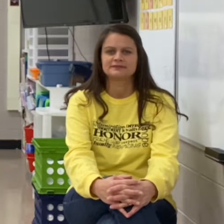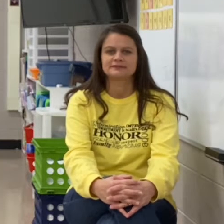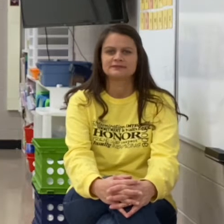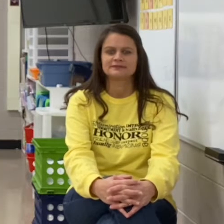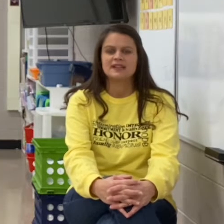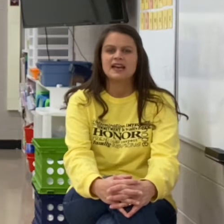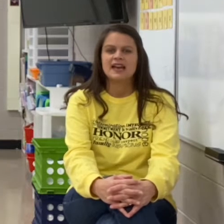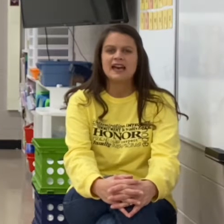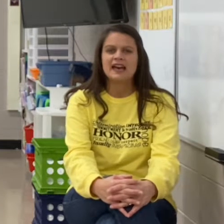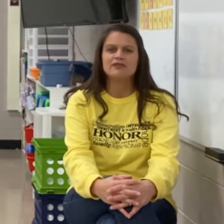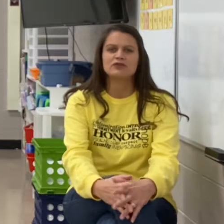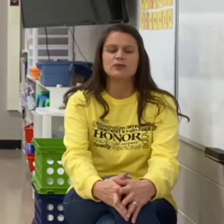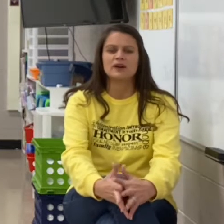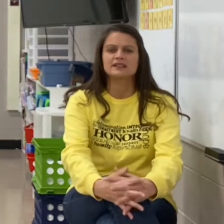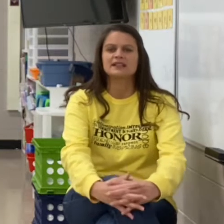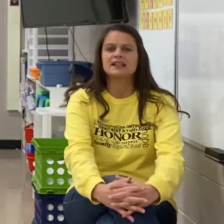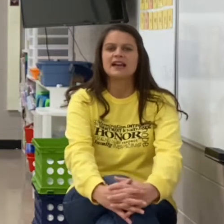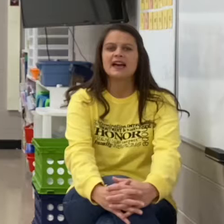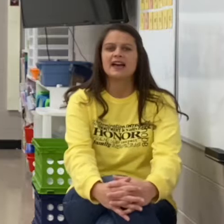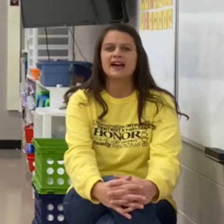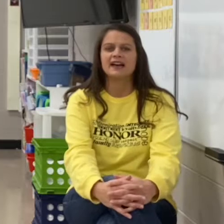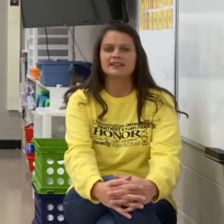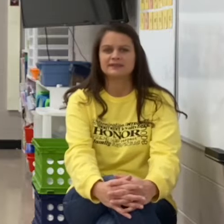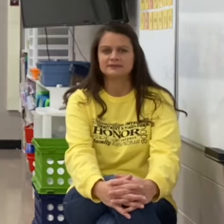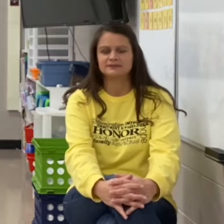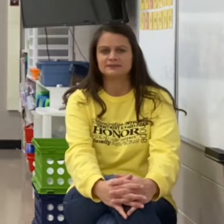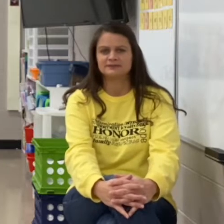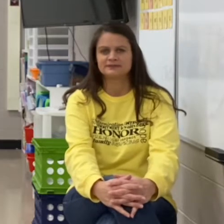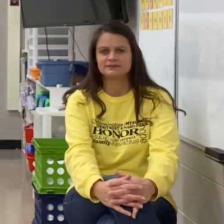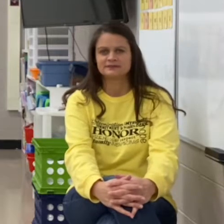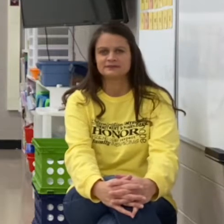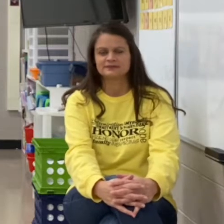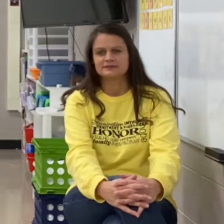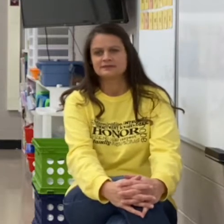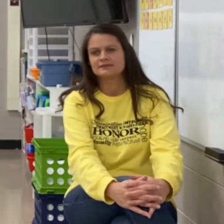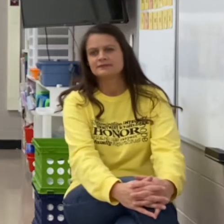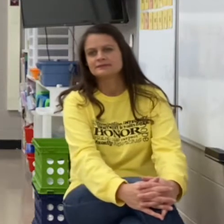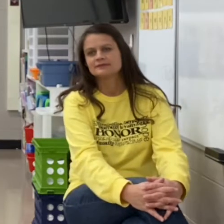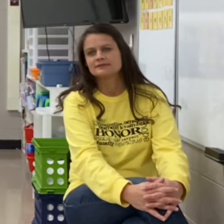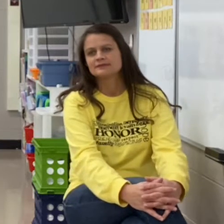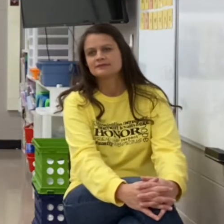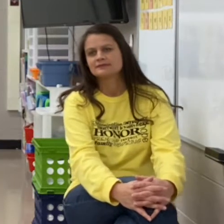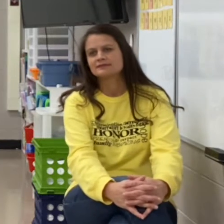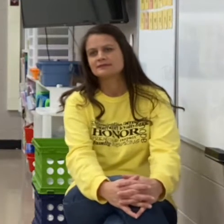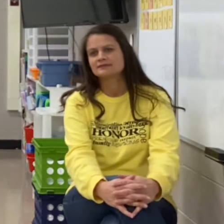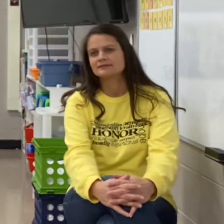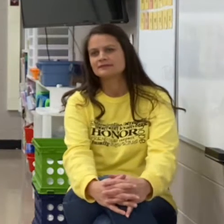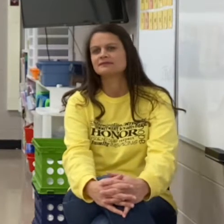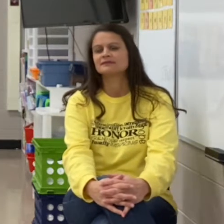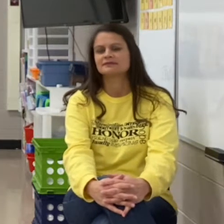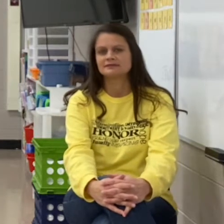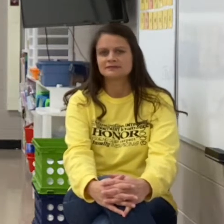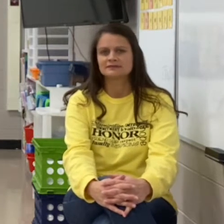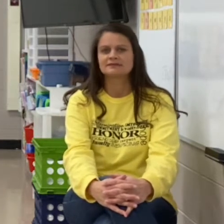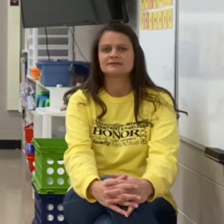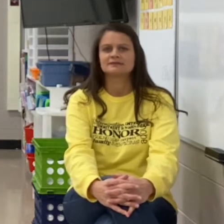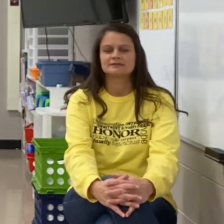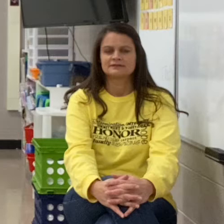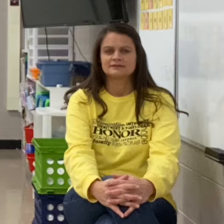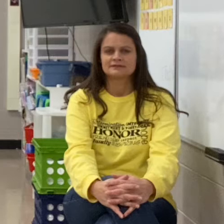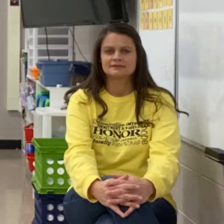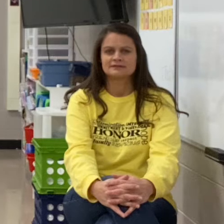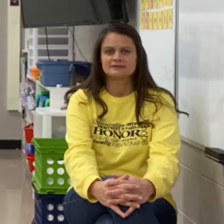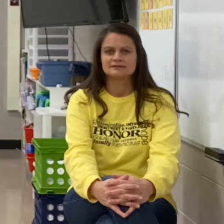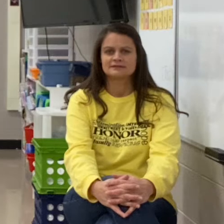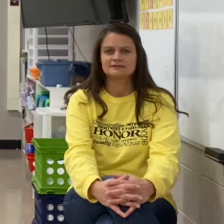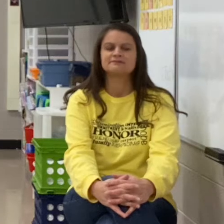Everyone. Everyone. Great job. Okay, I'm going to give you the sounds. You're going to repeat the